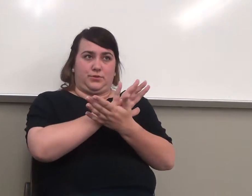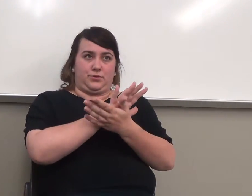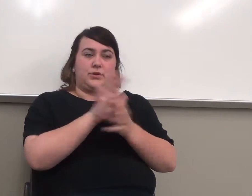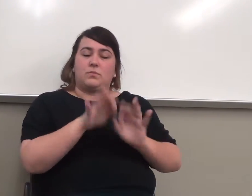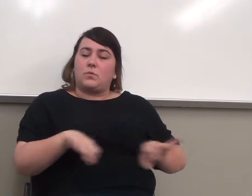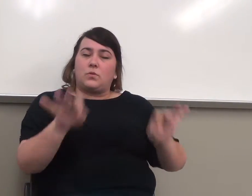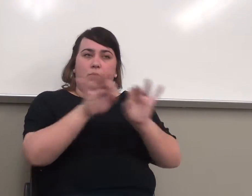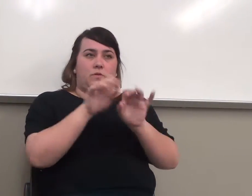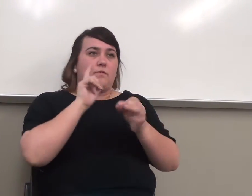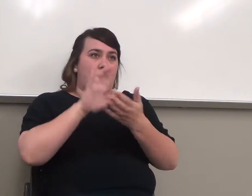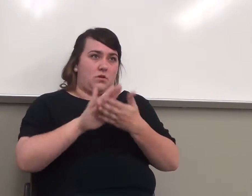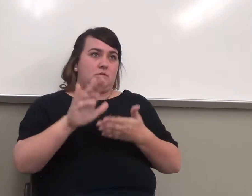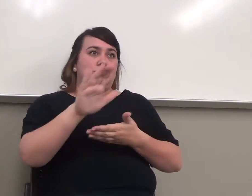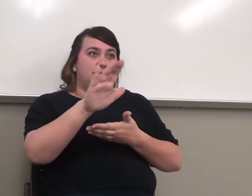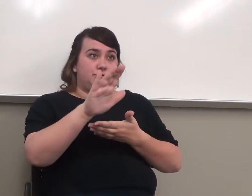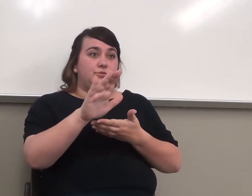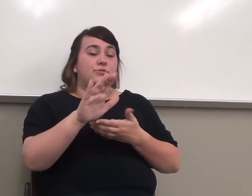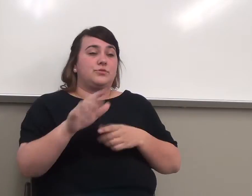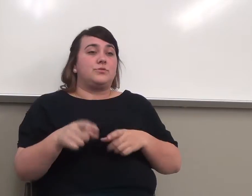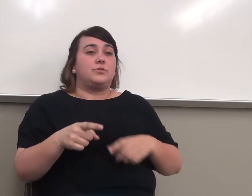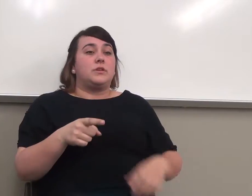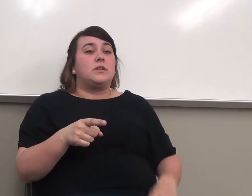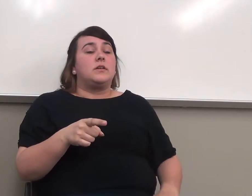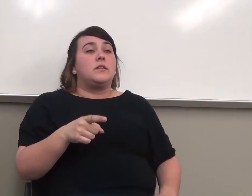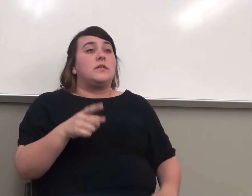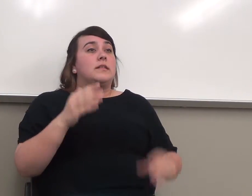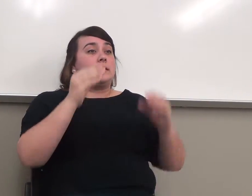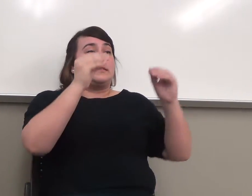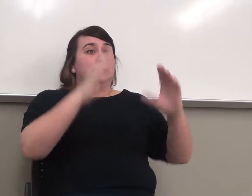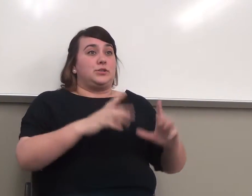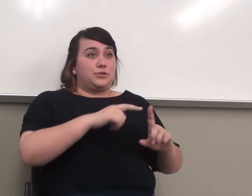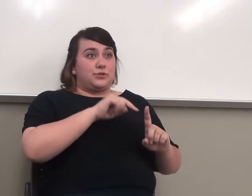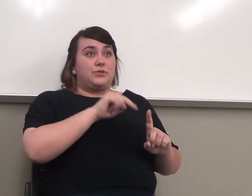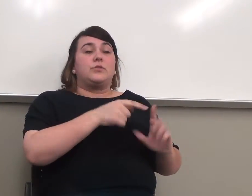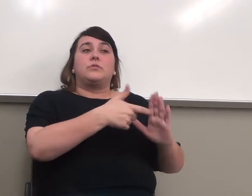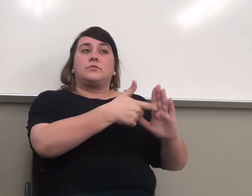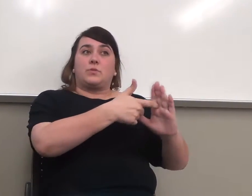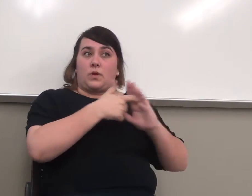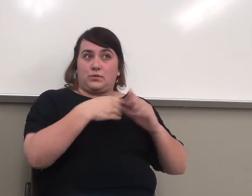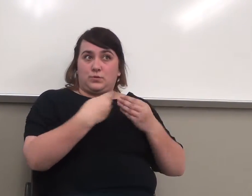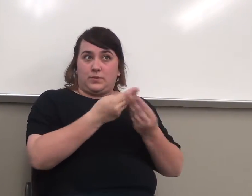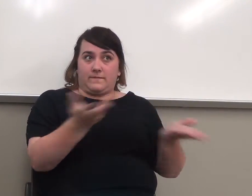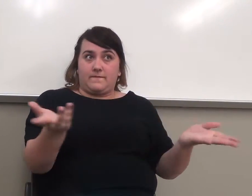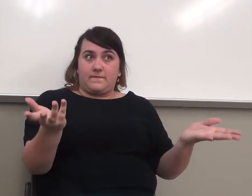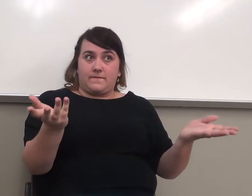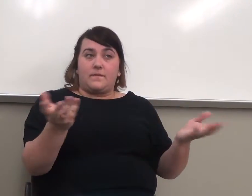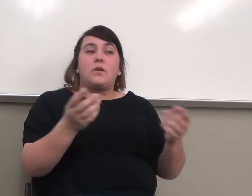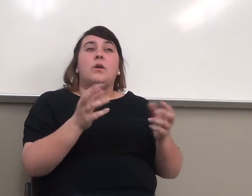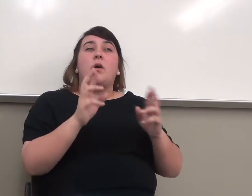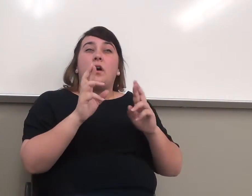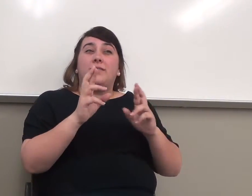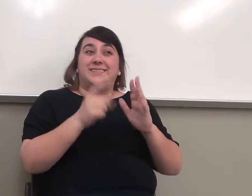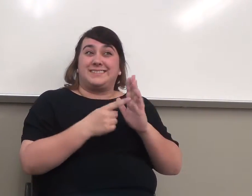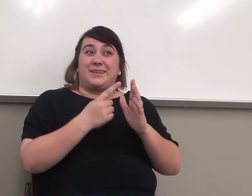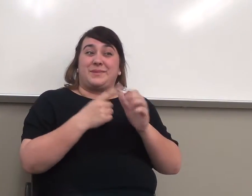classrooms. The teacher is required to give it to you, hopefully sometimes during the first week,